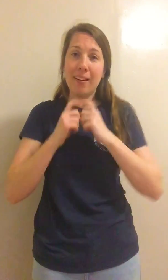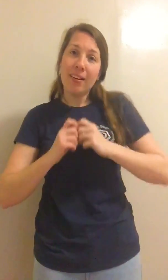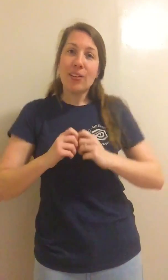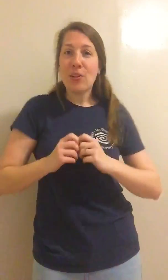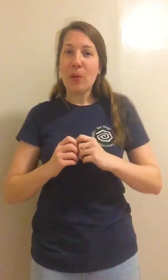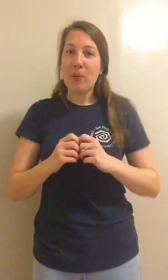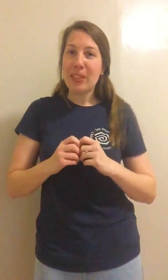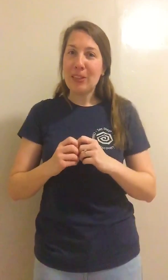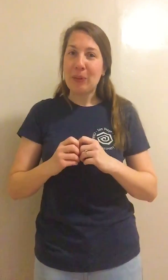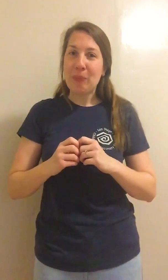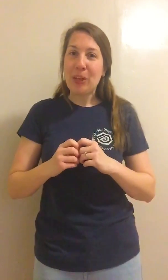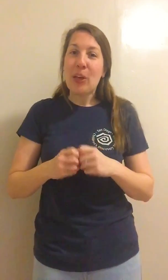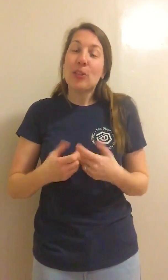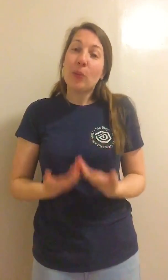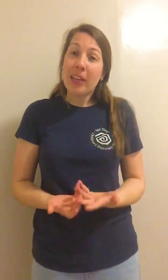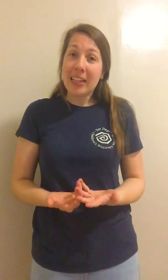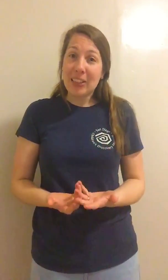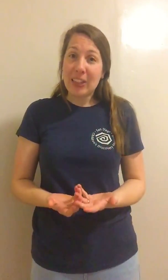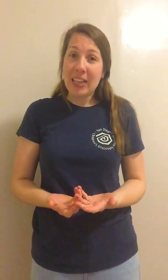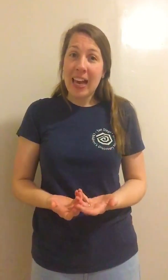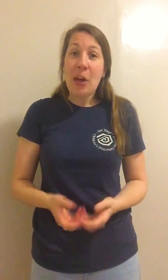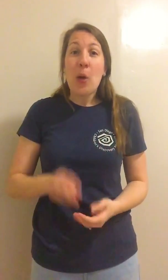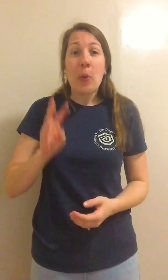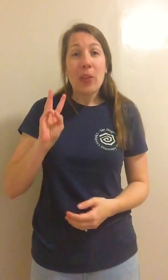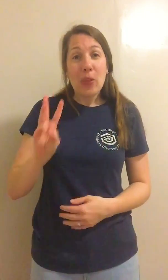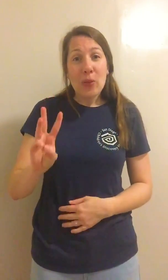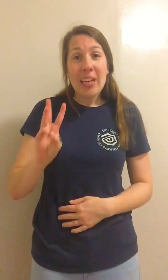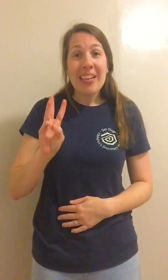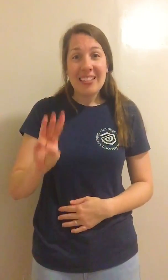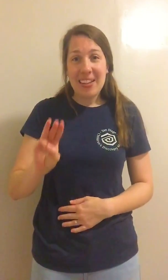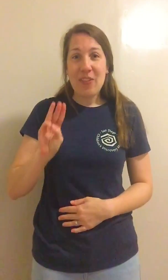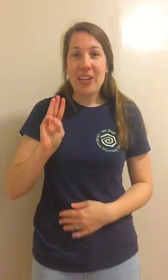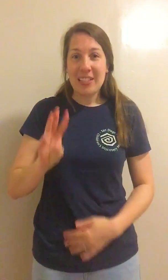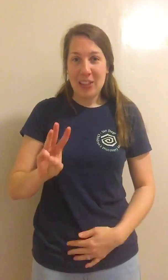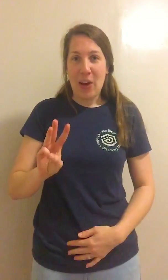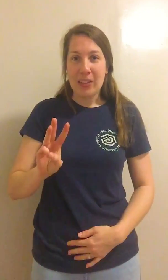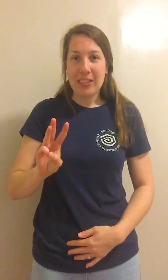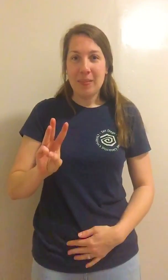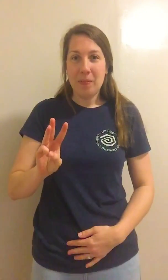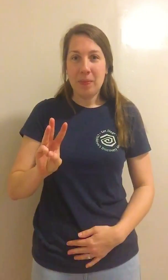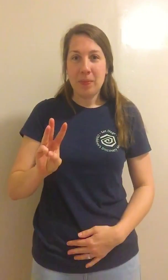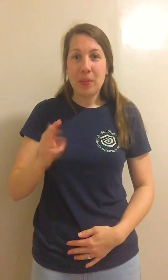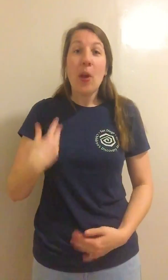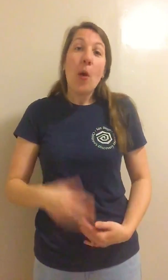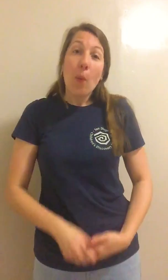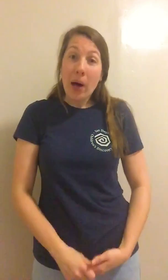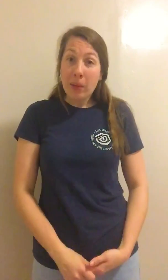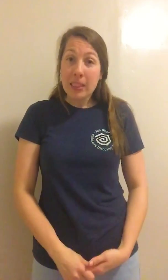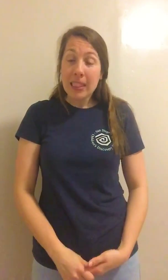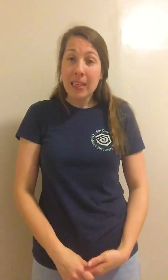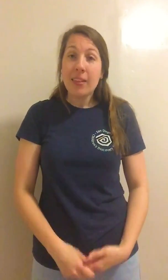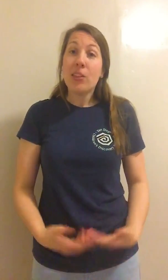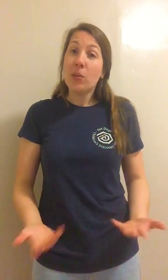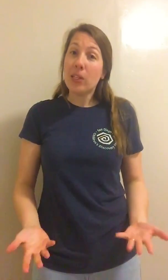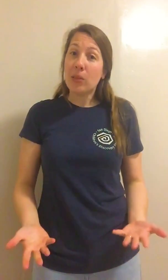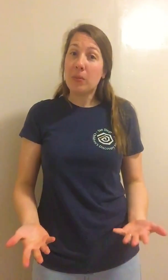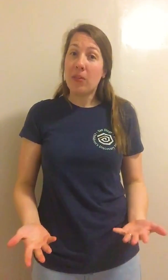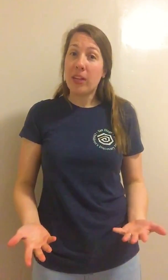to what we do. So we're going to get started today with three different songs. While we're singing, you can use some different